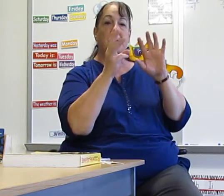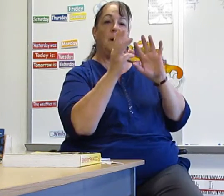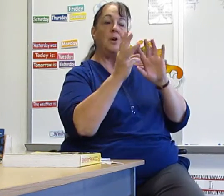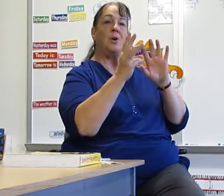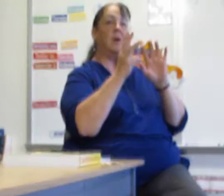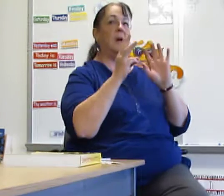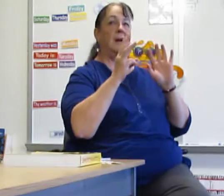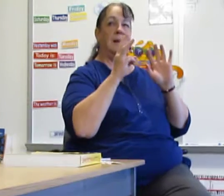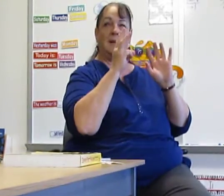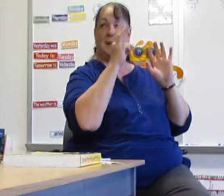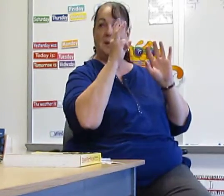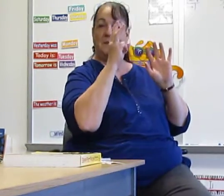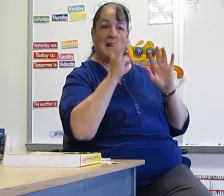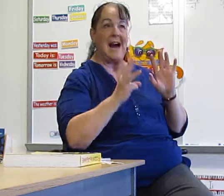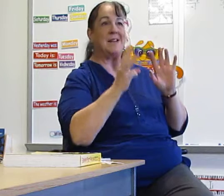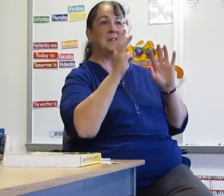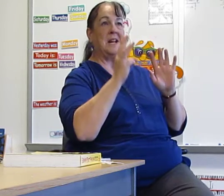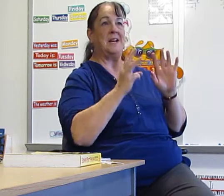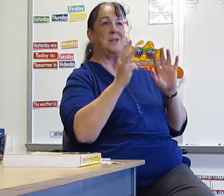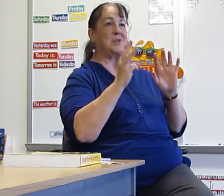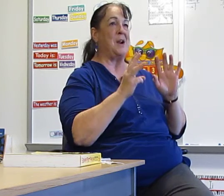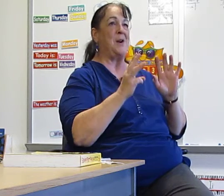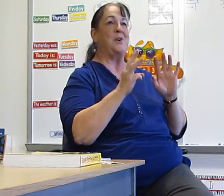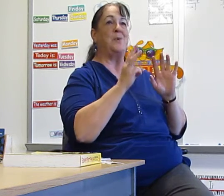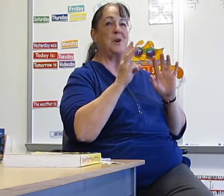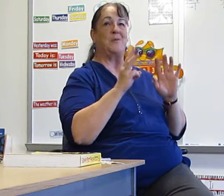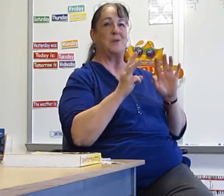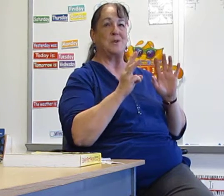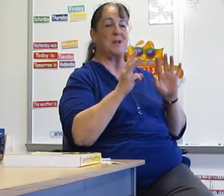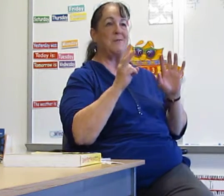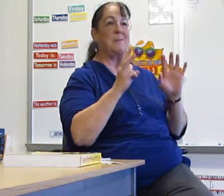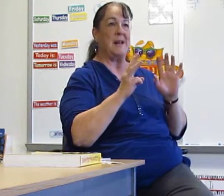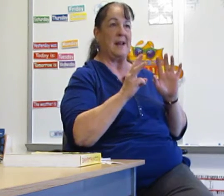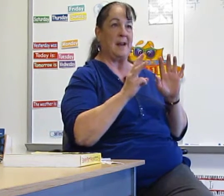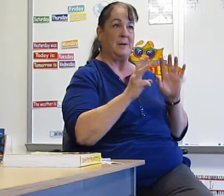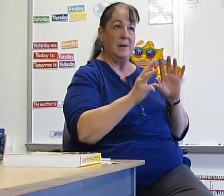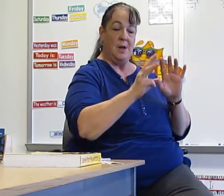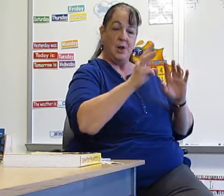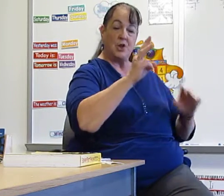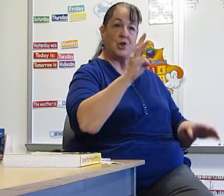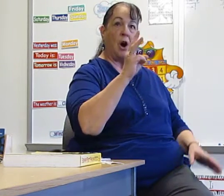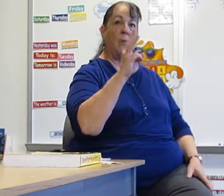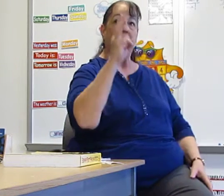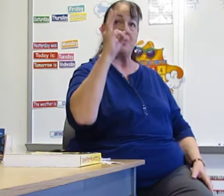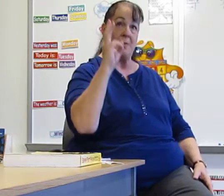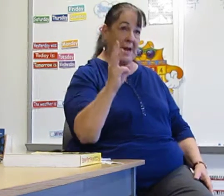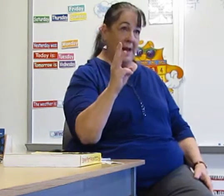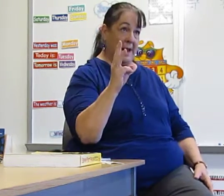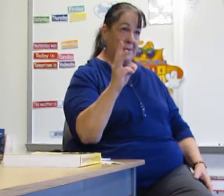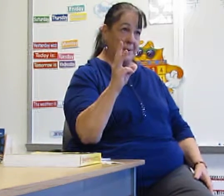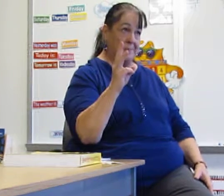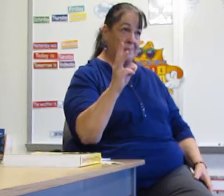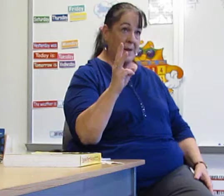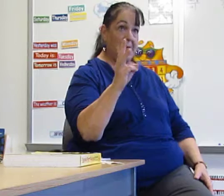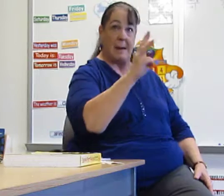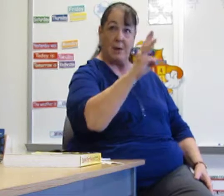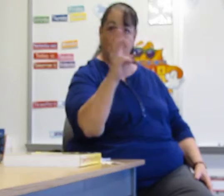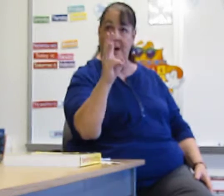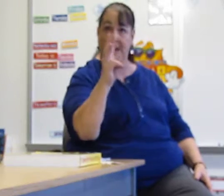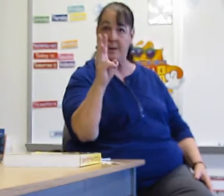Put your, you've got to get it straight, or you will confuse yourself from the get-go. Start with your right hand. Everybody here is right-handed,